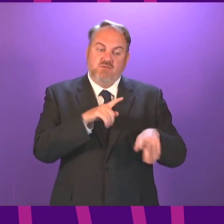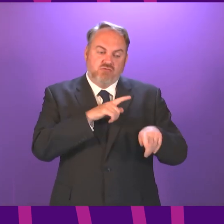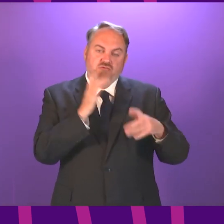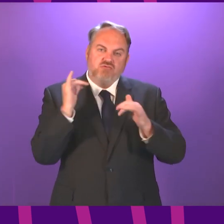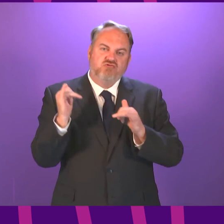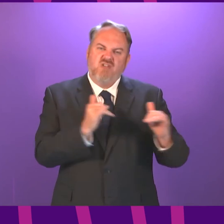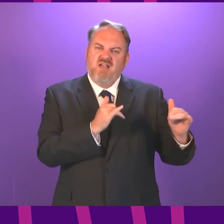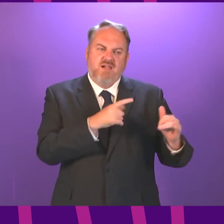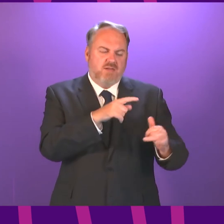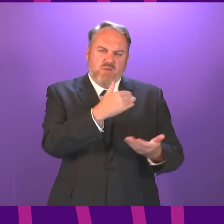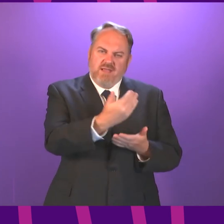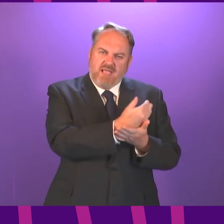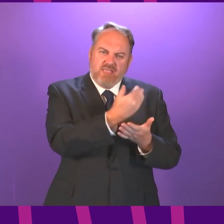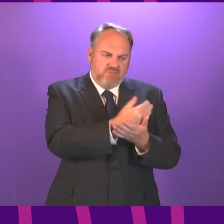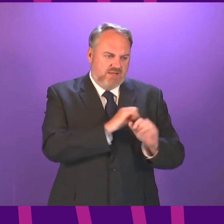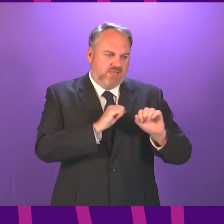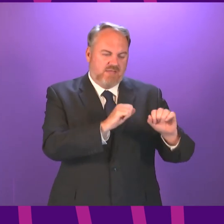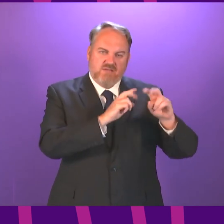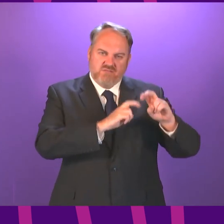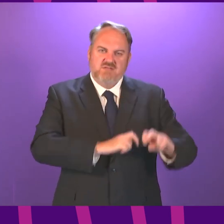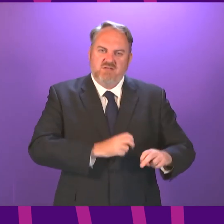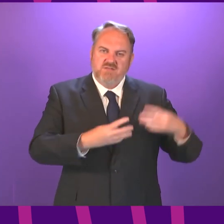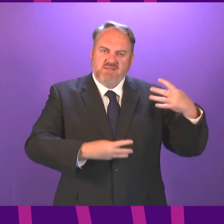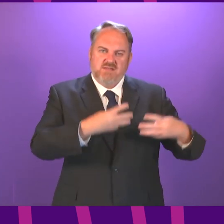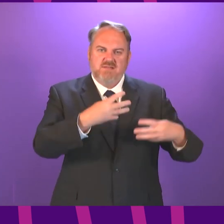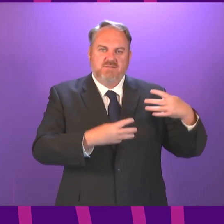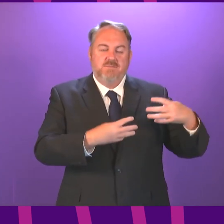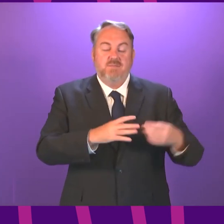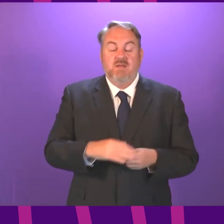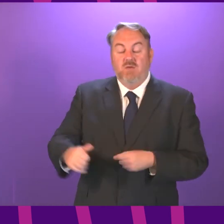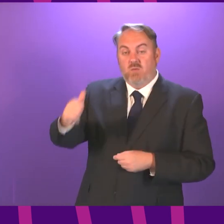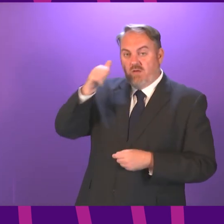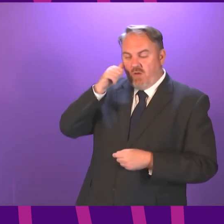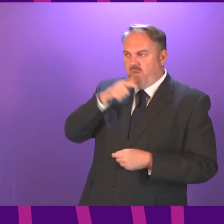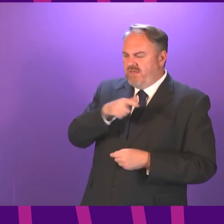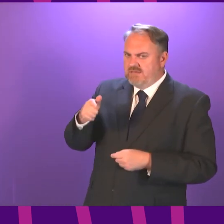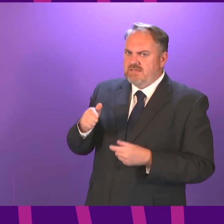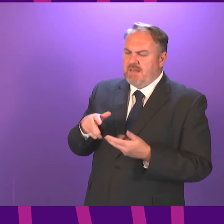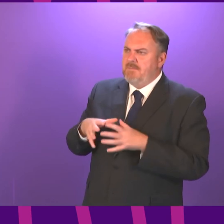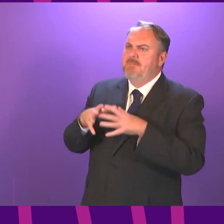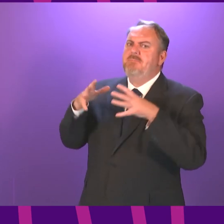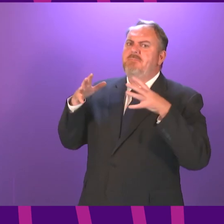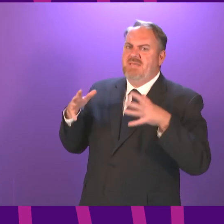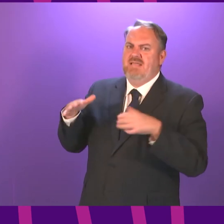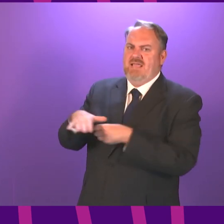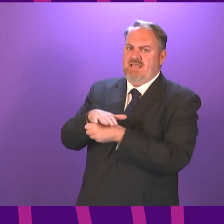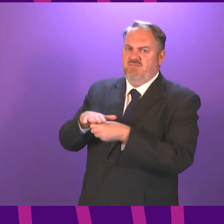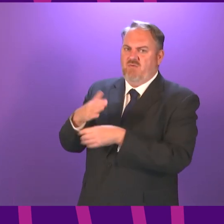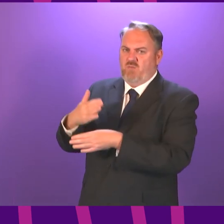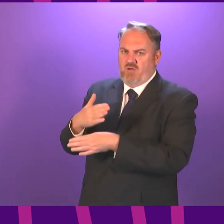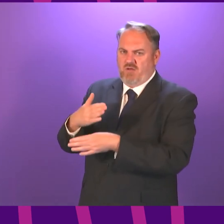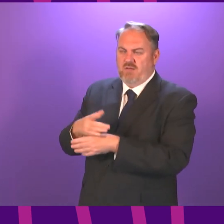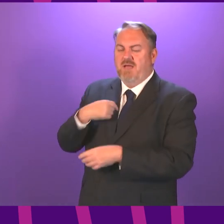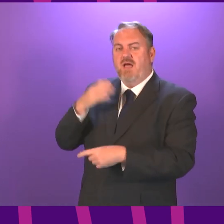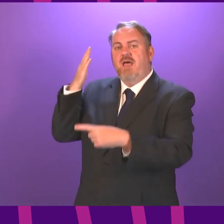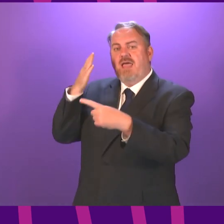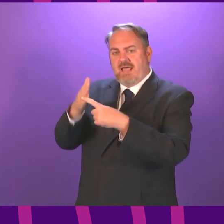to the National Cervical Screening Programme will not be an insignificant undertaking but we are working hard to ensure that Scotland is well